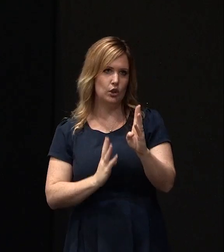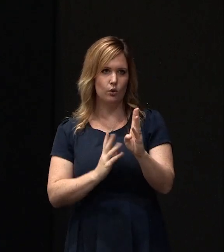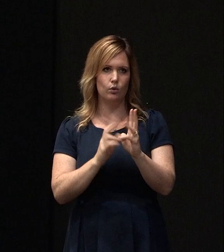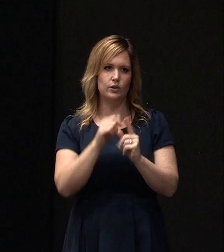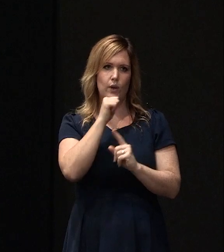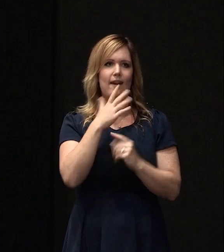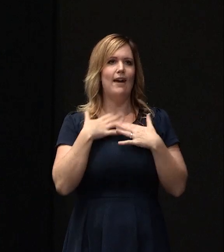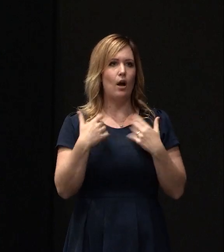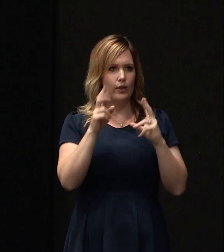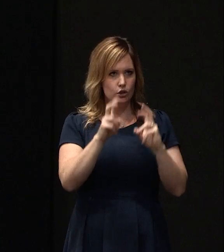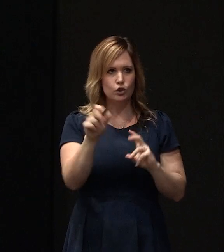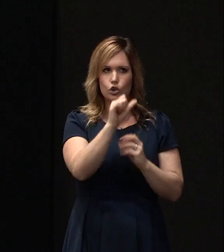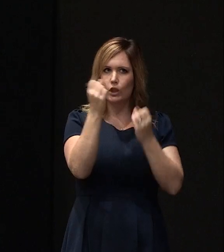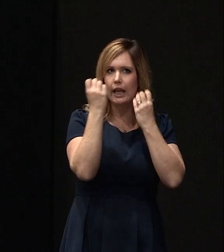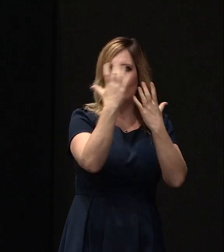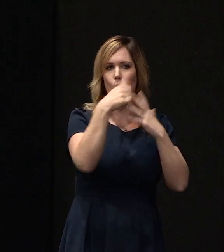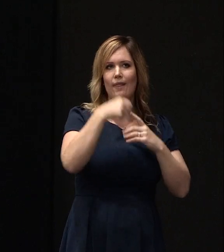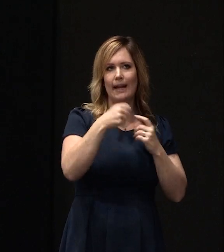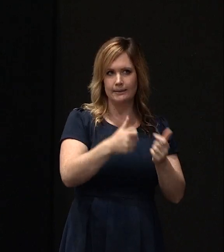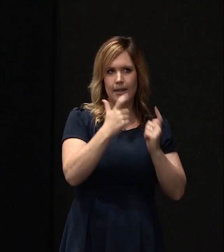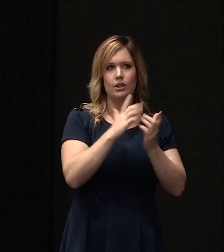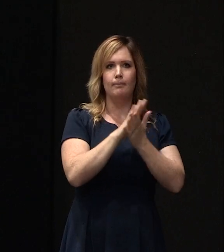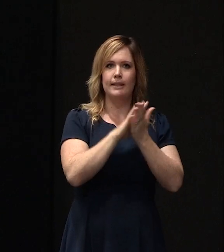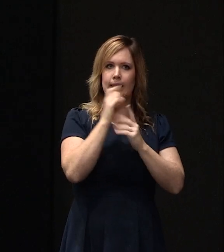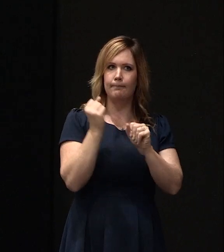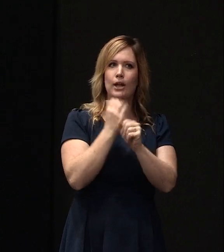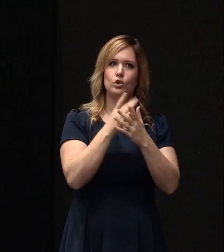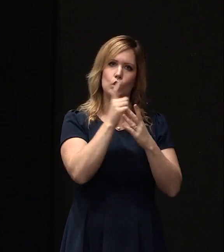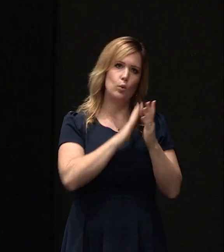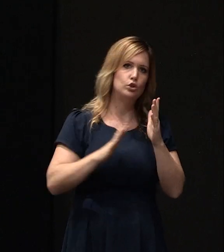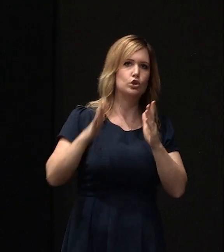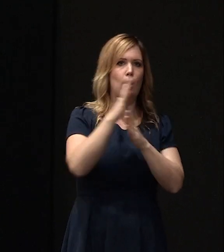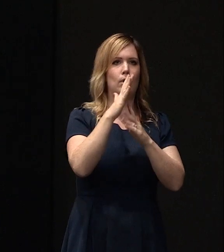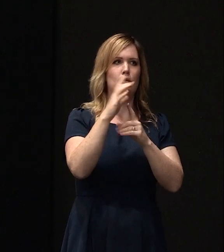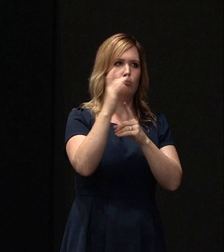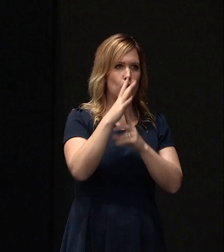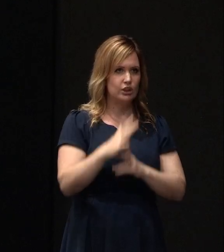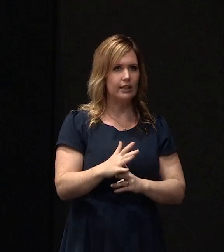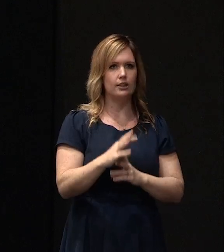that's something you need to let your case manager know so we can make sure you're right at the front of the program of work.